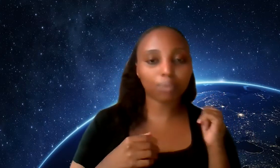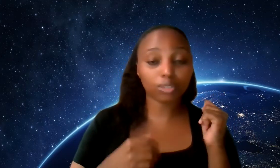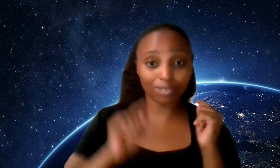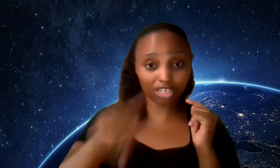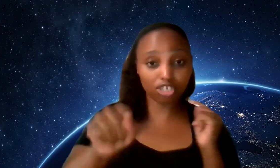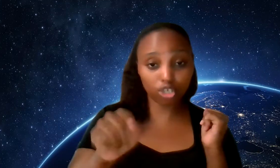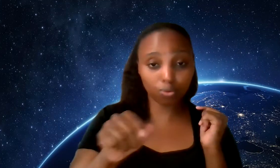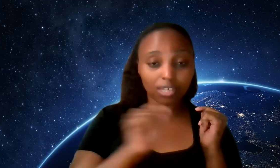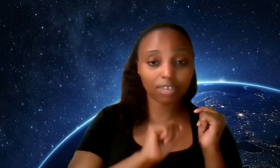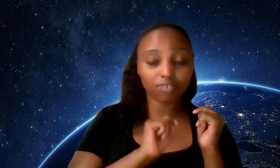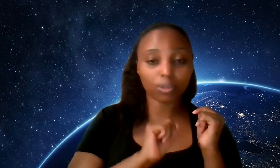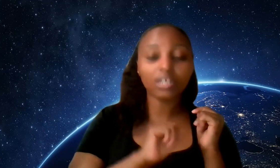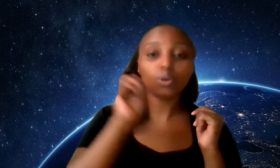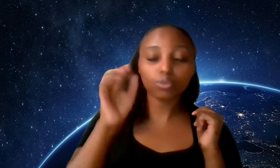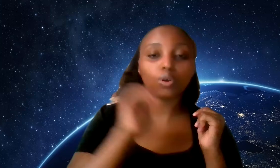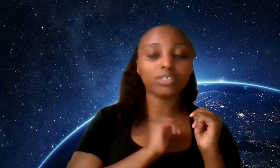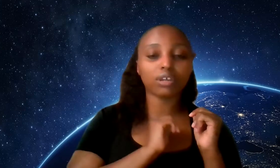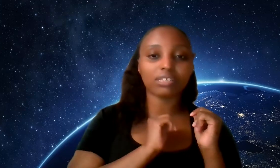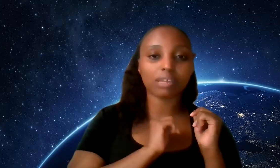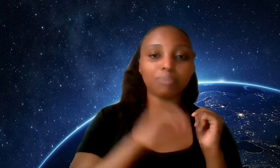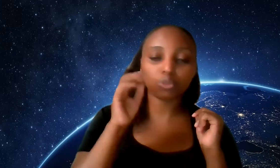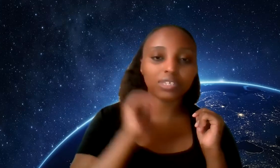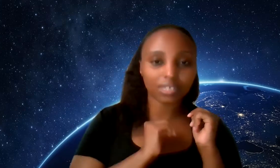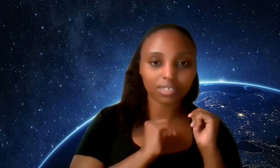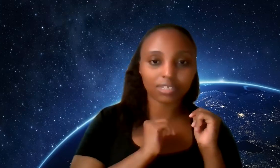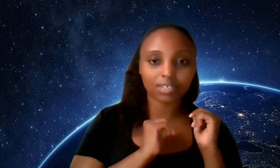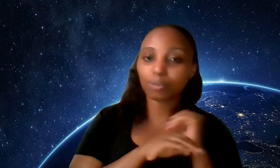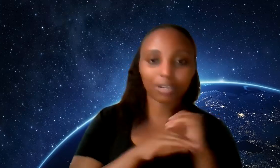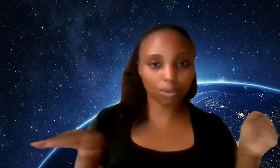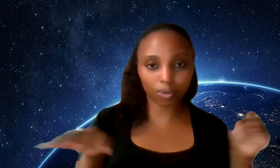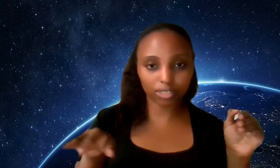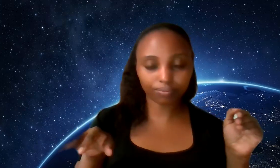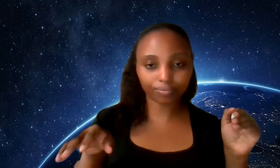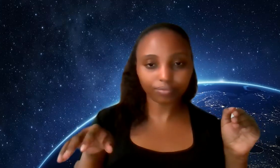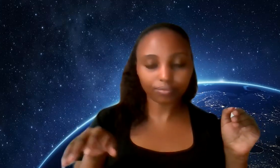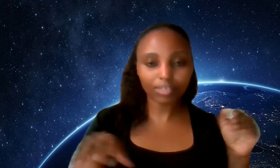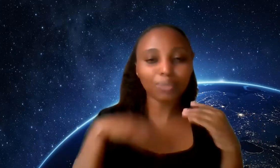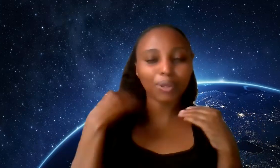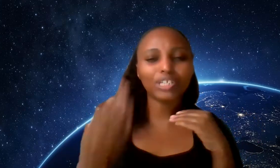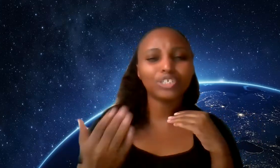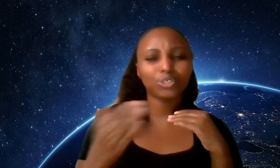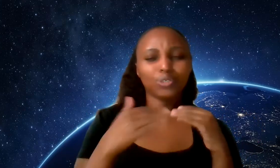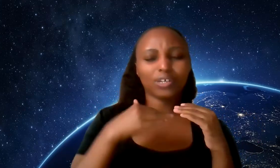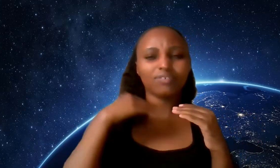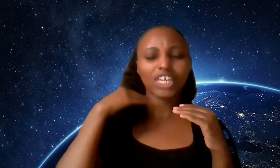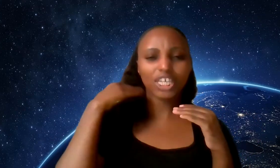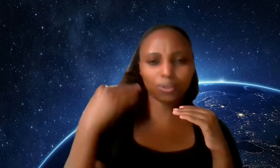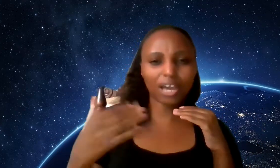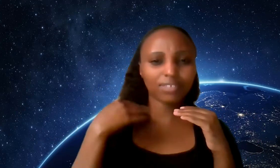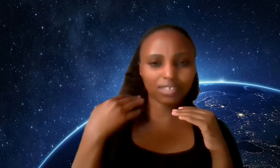person which is you the given one who's always gonna step in to assist no matter what so my question to you as you have this